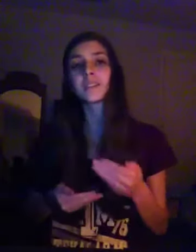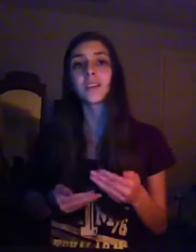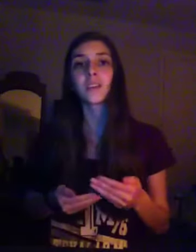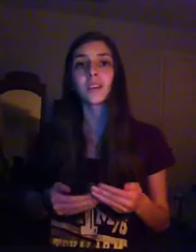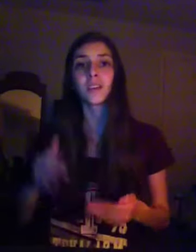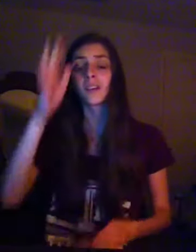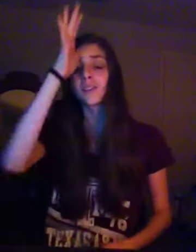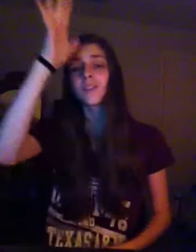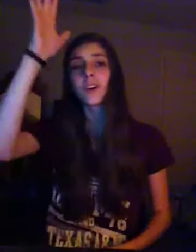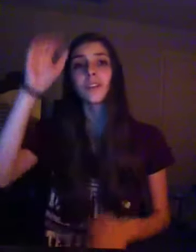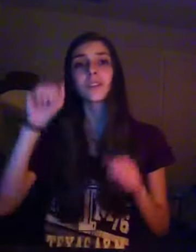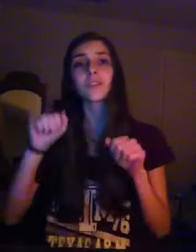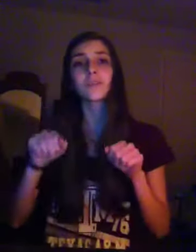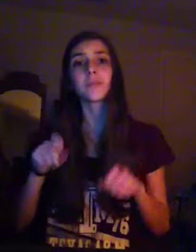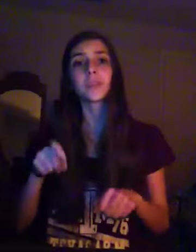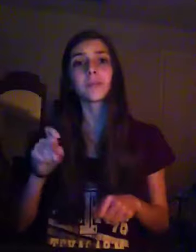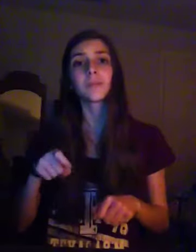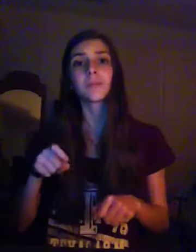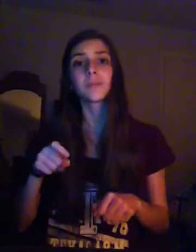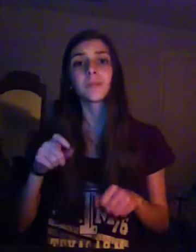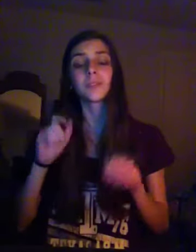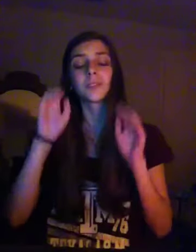And a father should be great